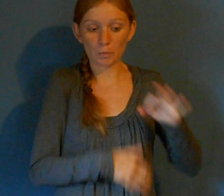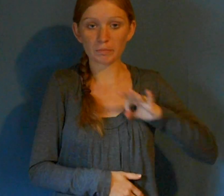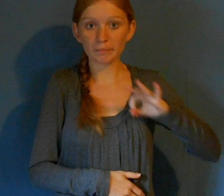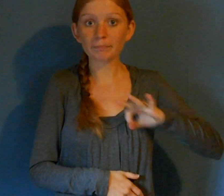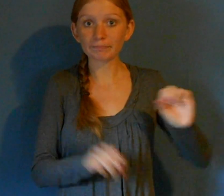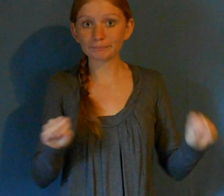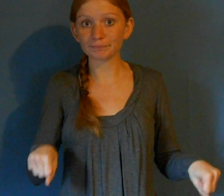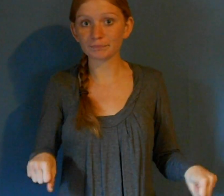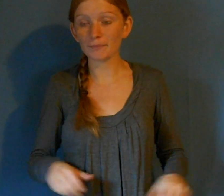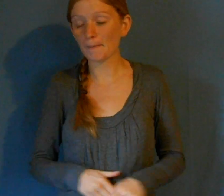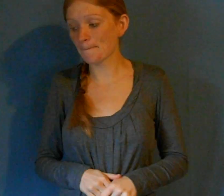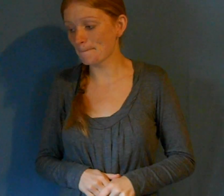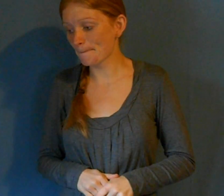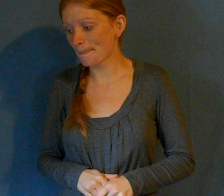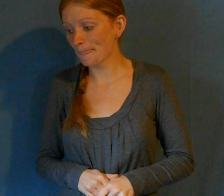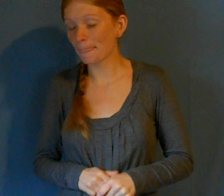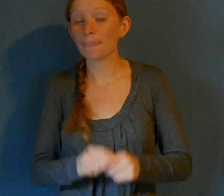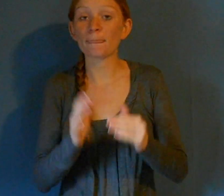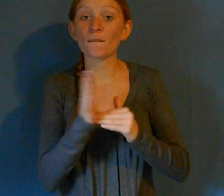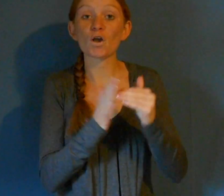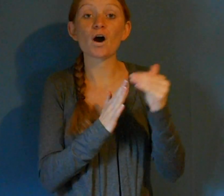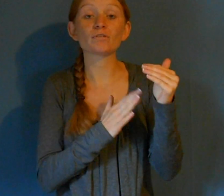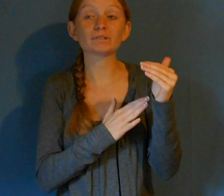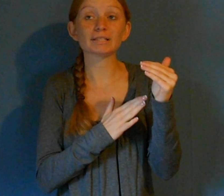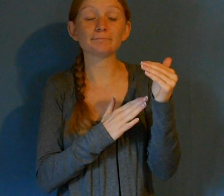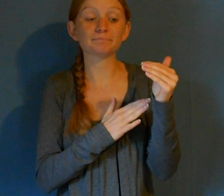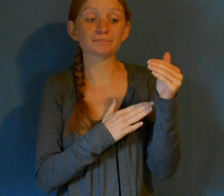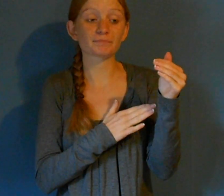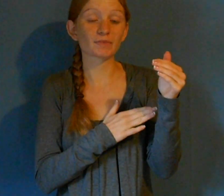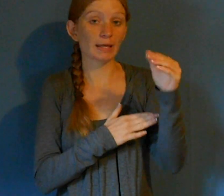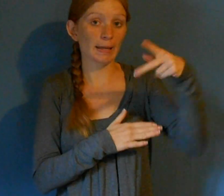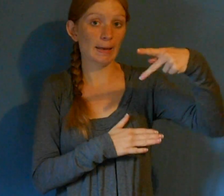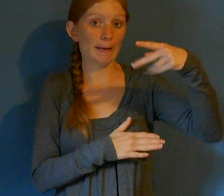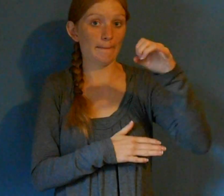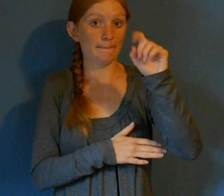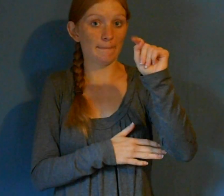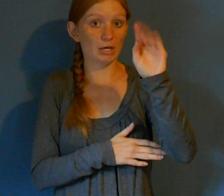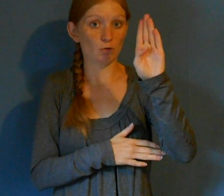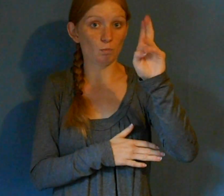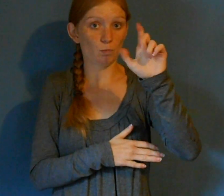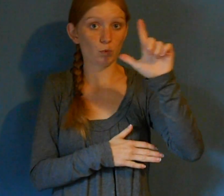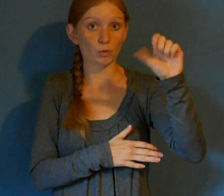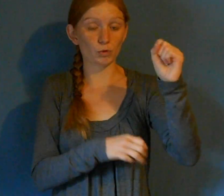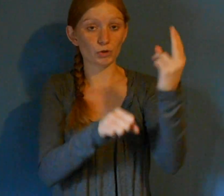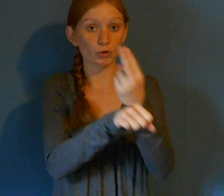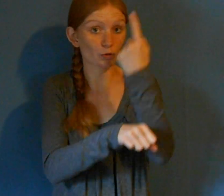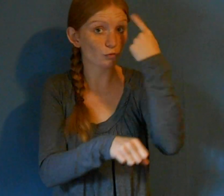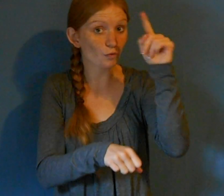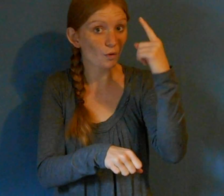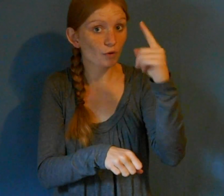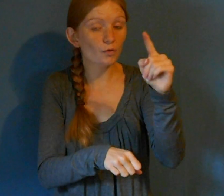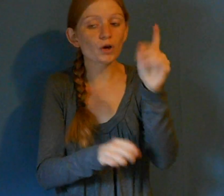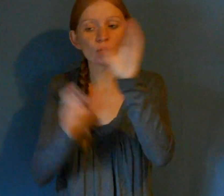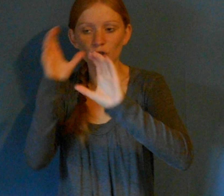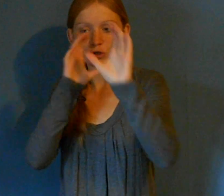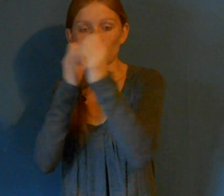They are used in search and rescue work. There's the famous SARS pits. There's three of them. were used